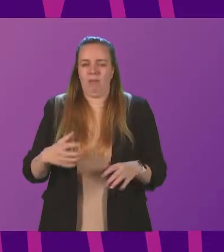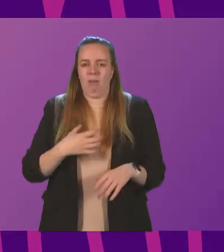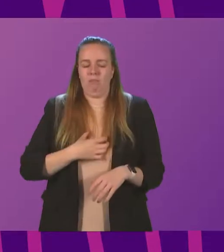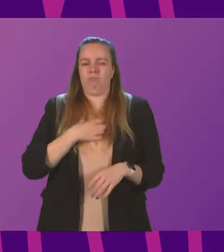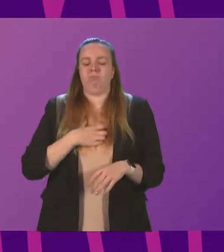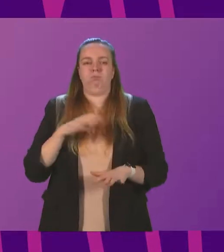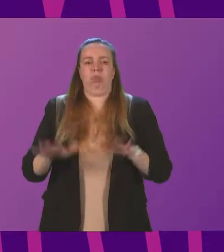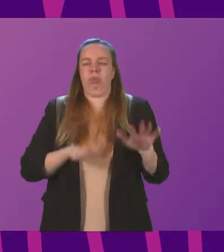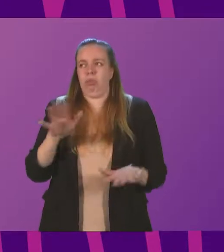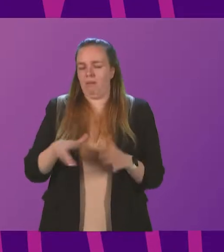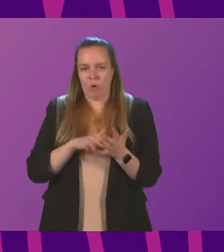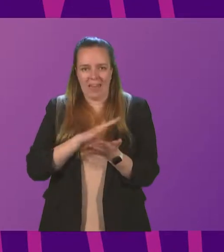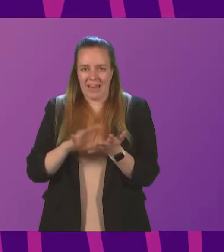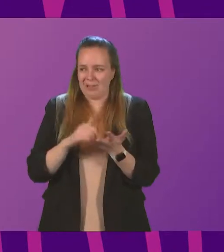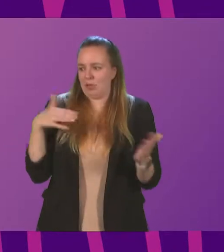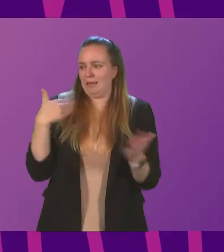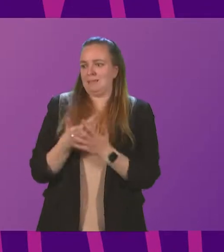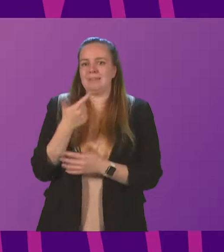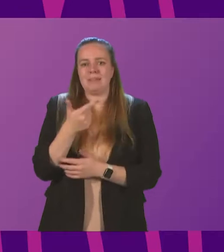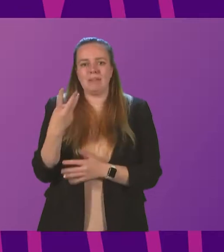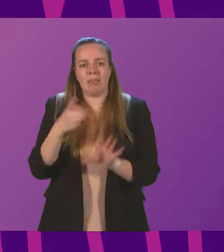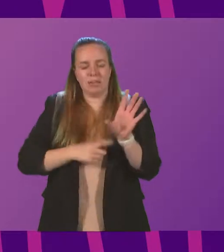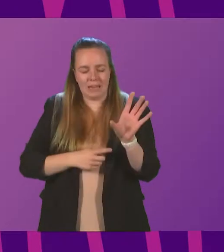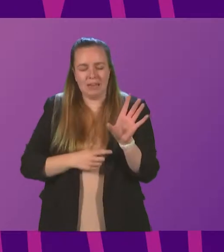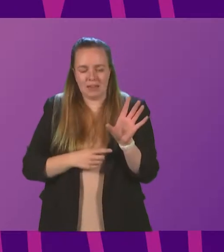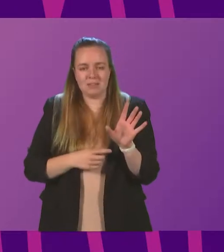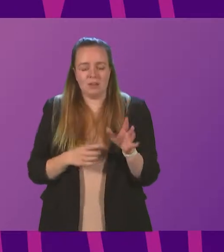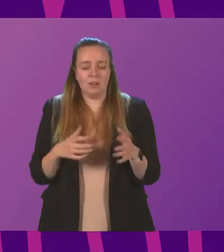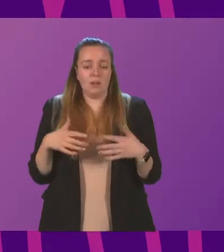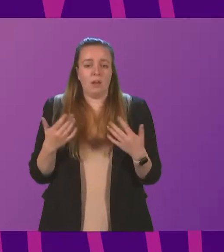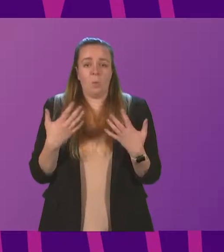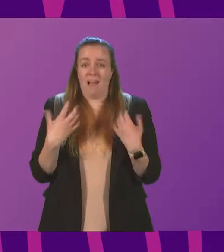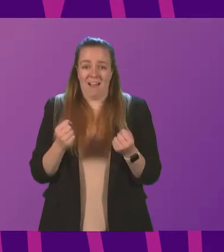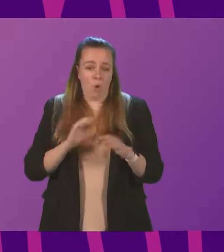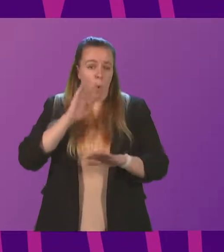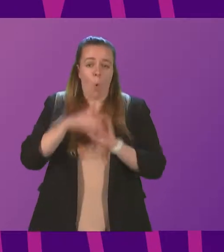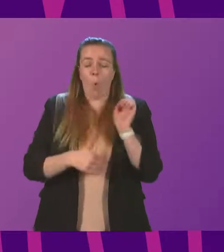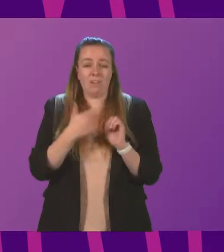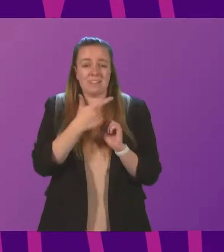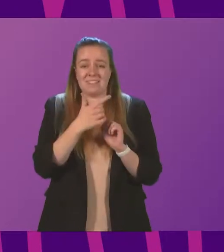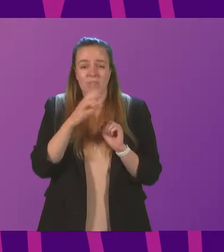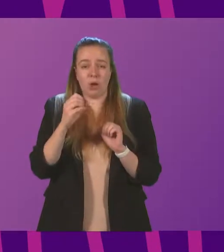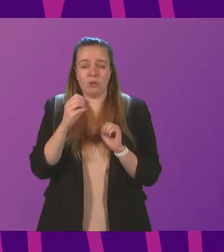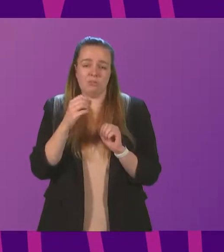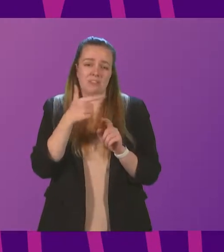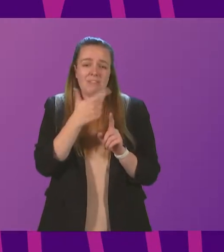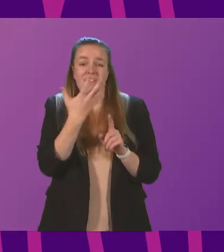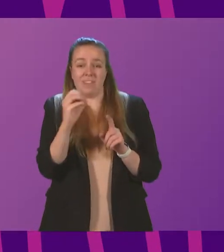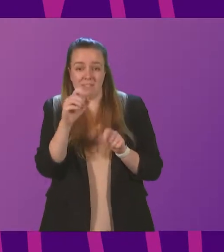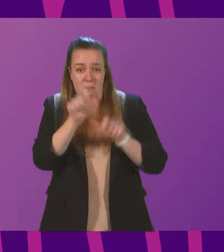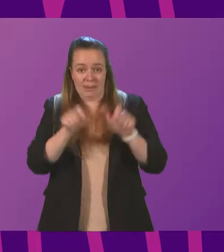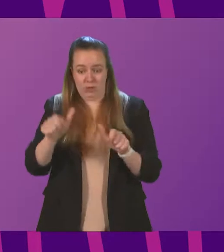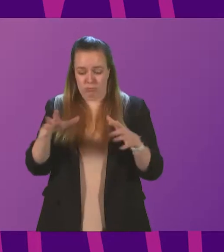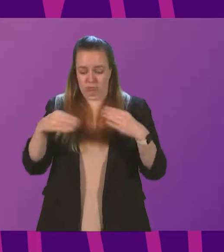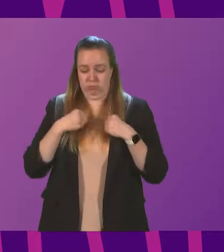NHS in its 73-year existence. And the fact that we have well over 750 patients with COVID